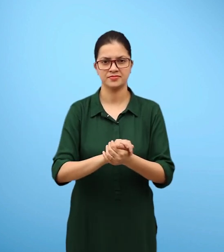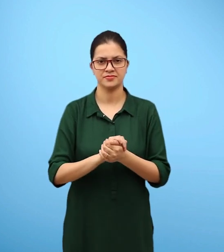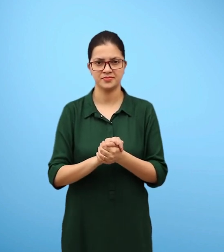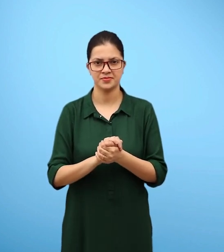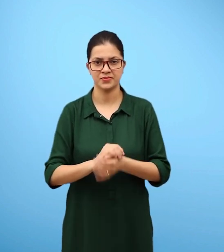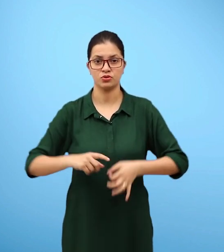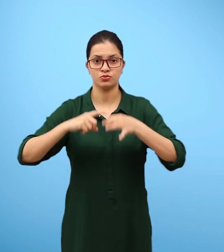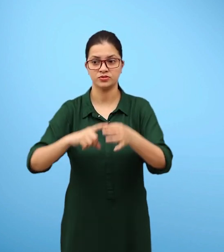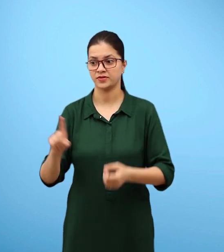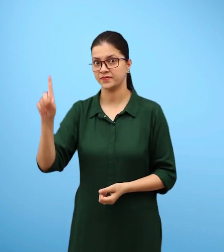1.